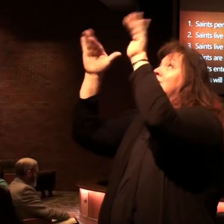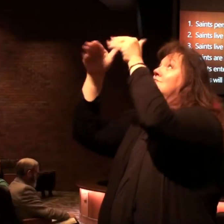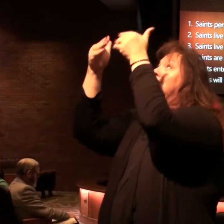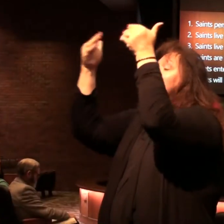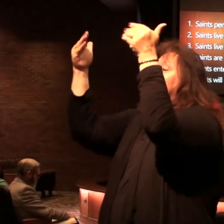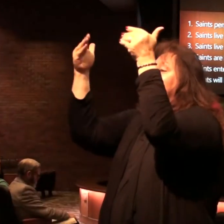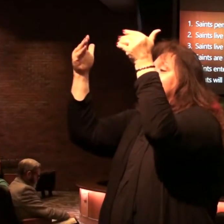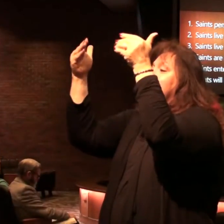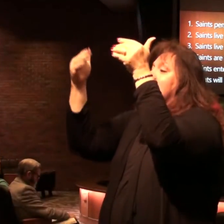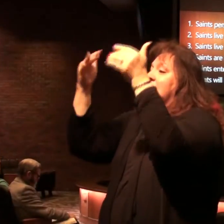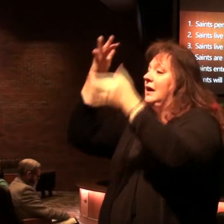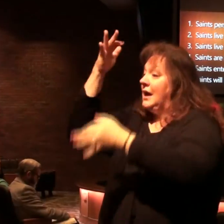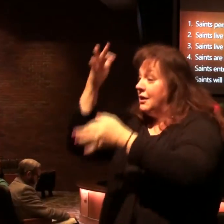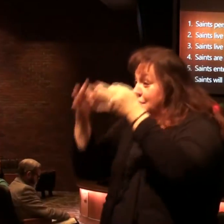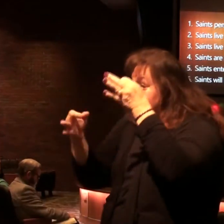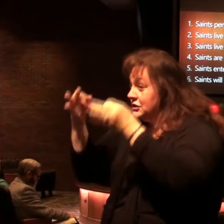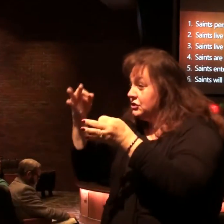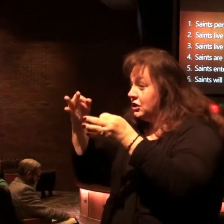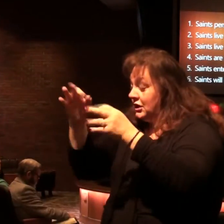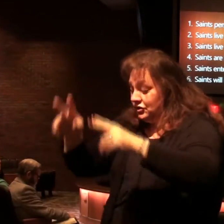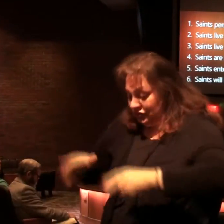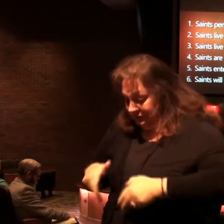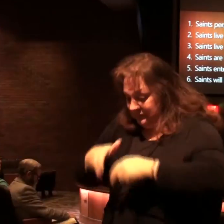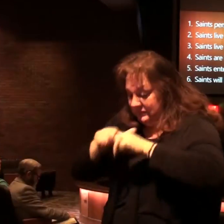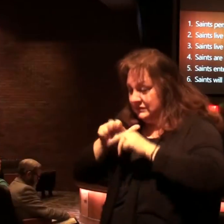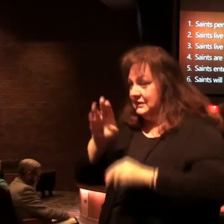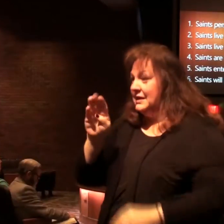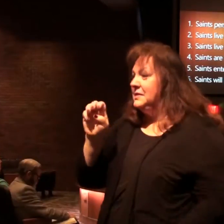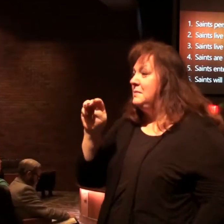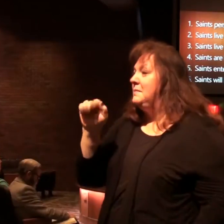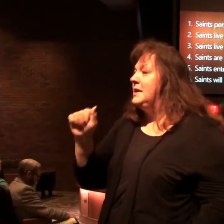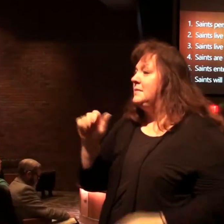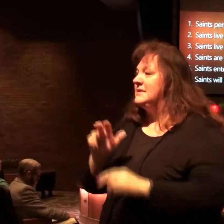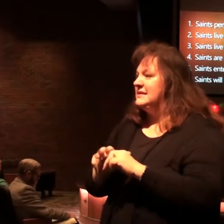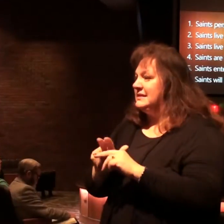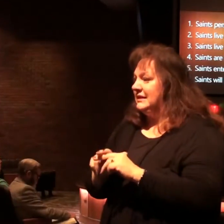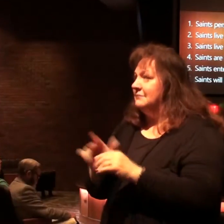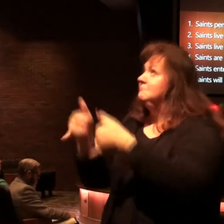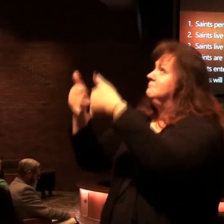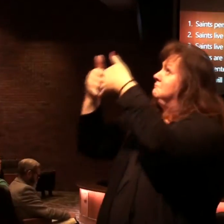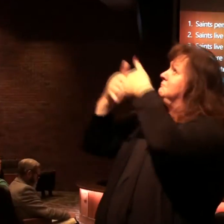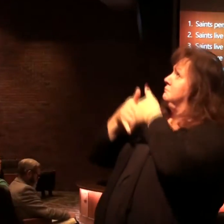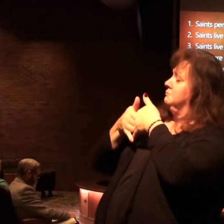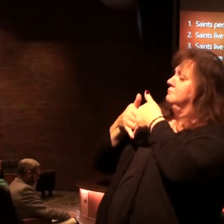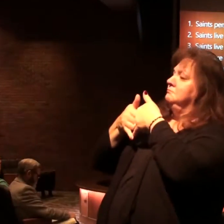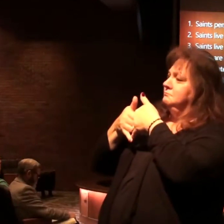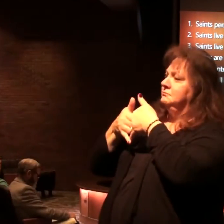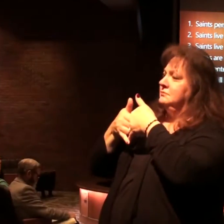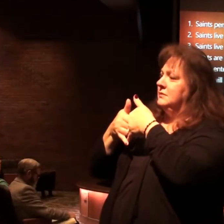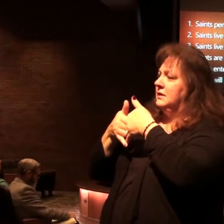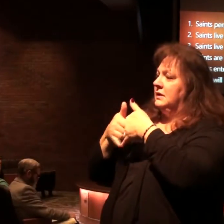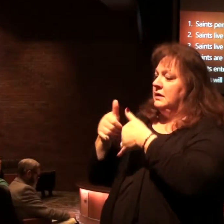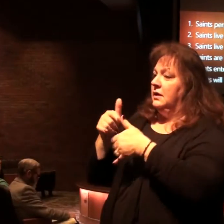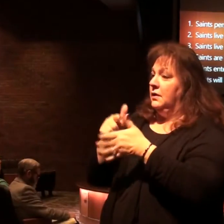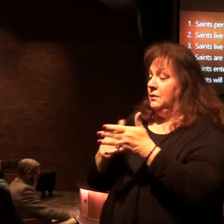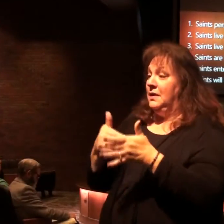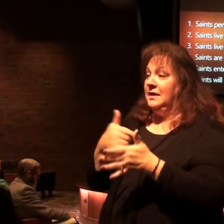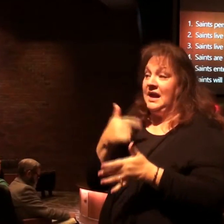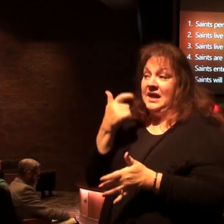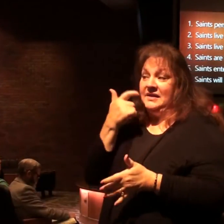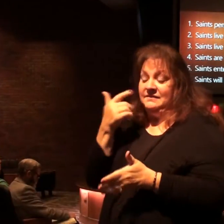We will be judged at the nemacy to be rewarded for what we have done